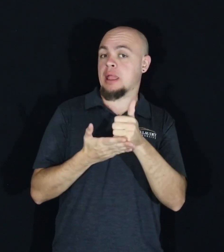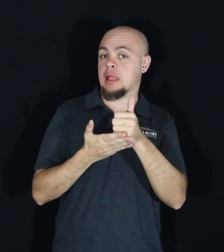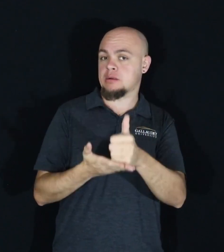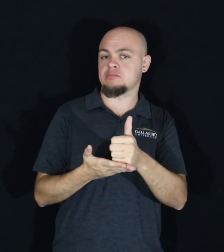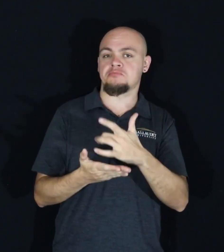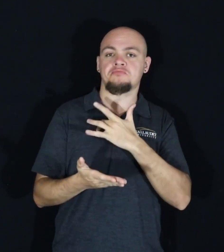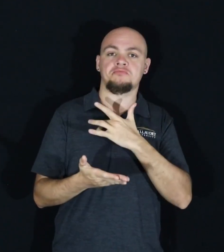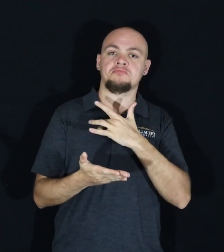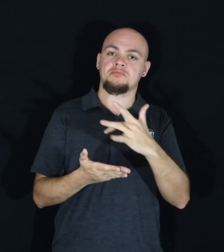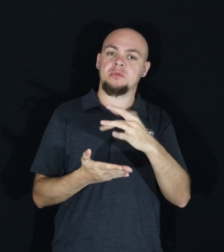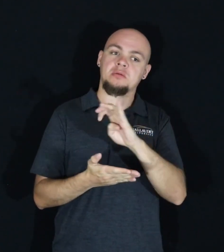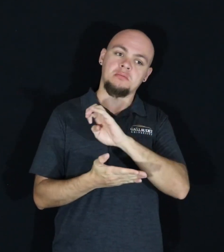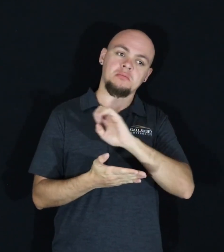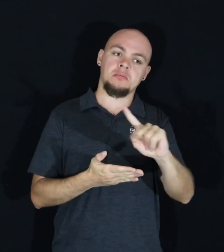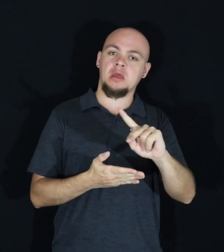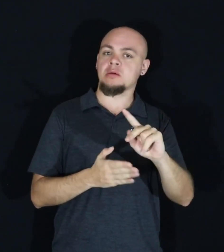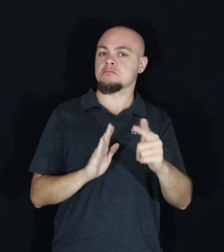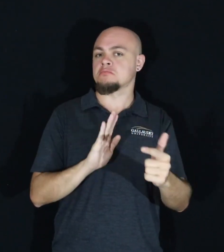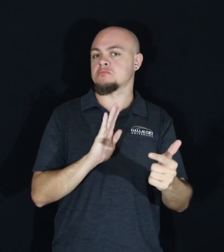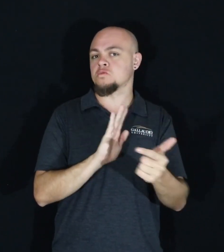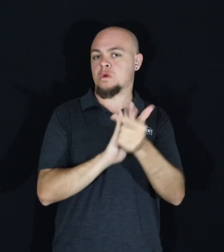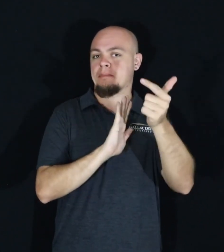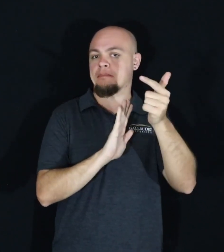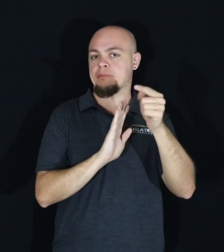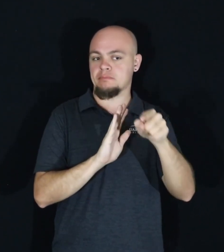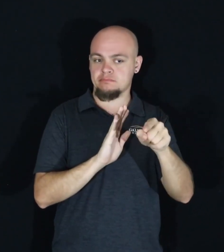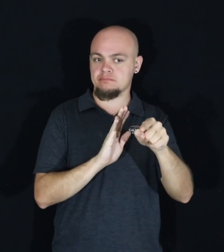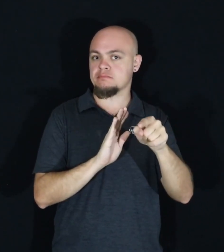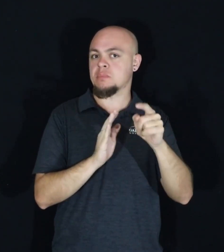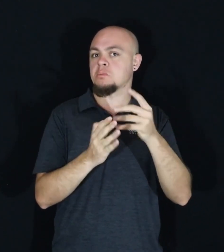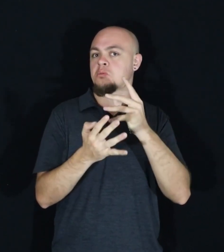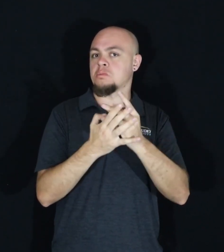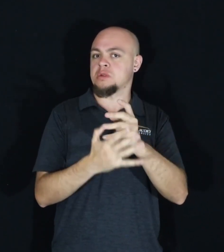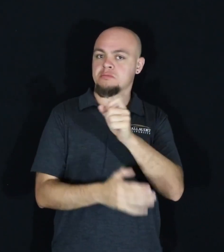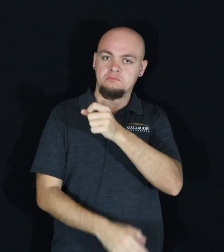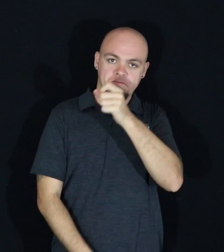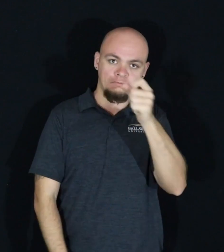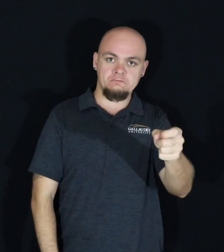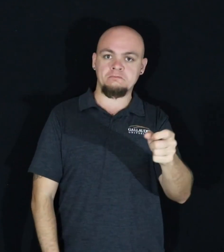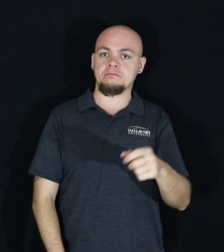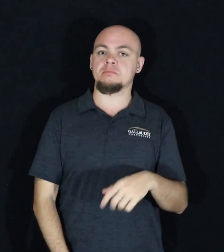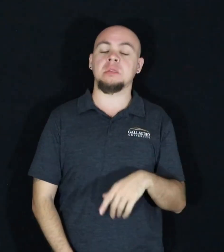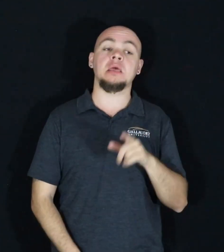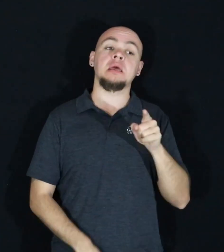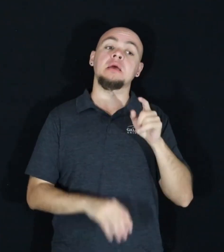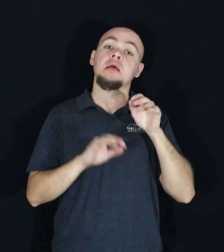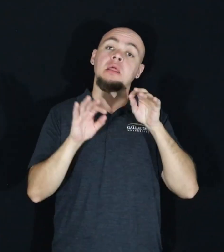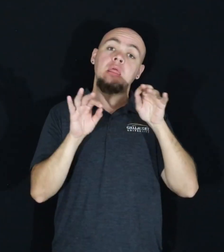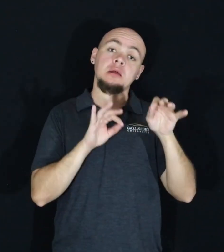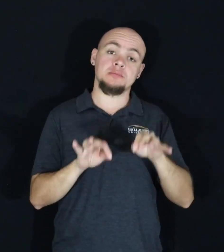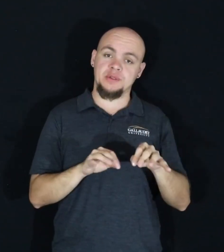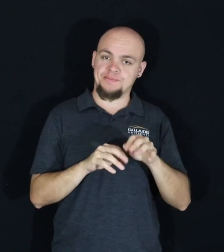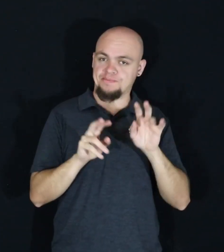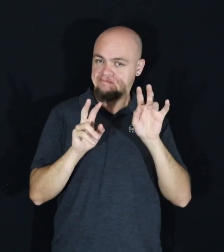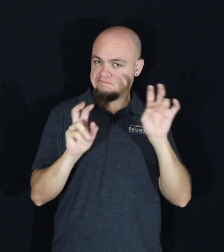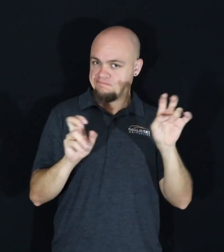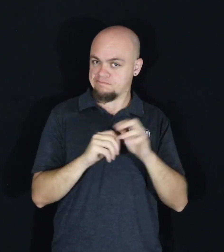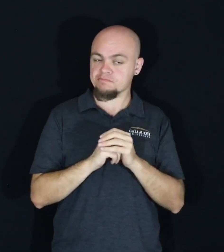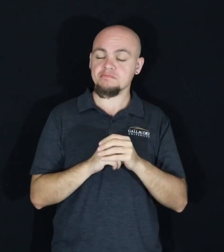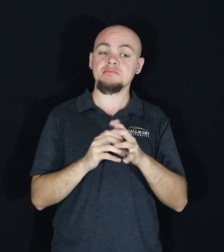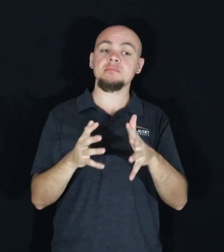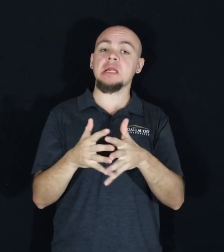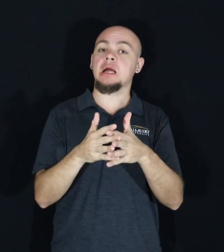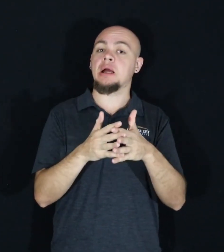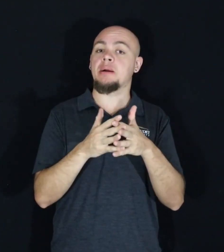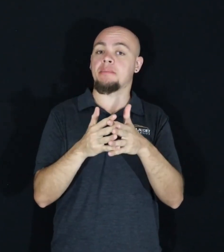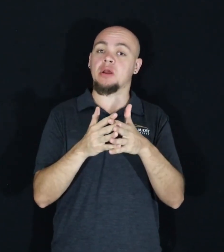much more likely to commit more crimes and return back to prison. He went on to say this, America